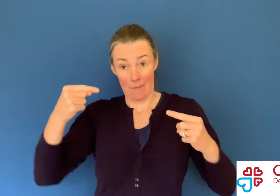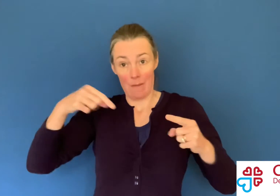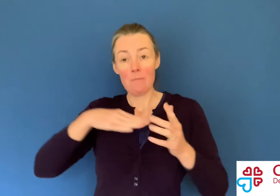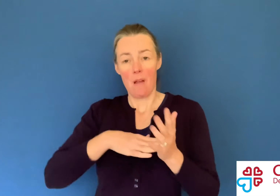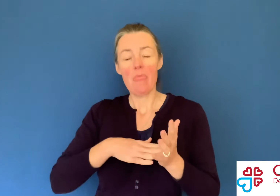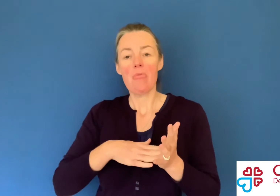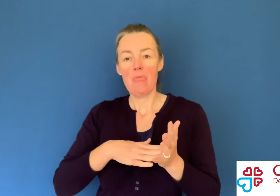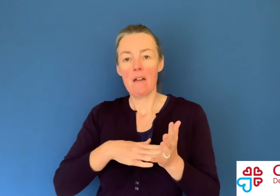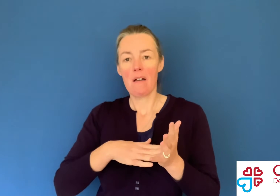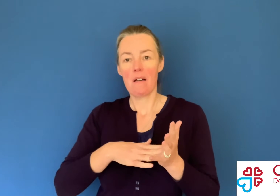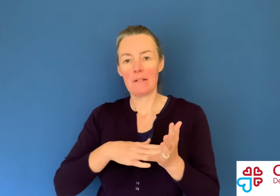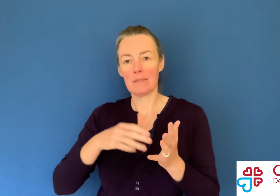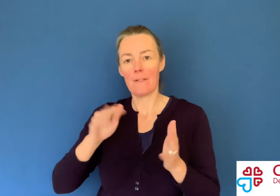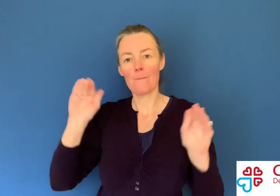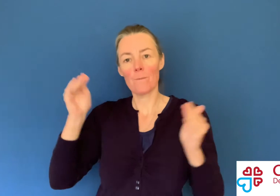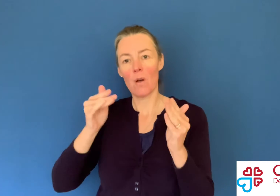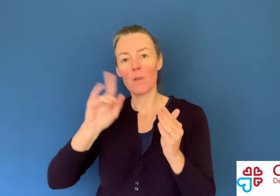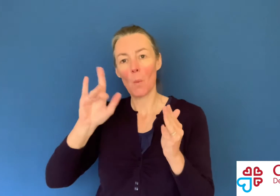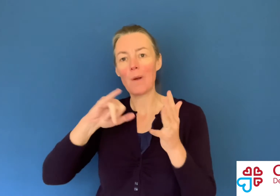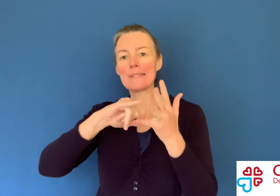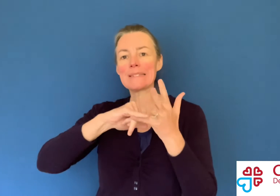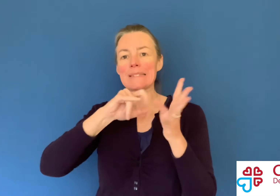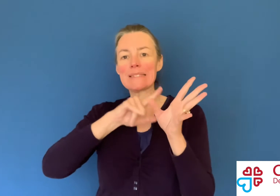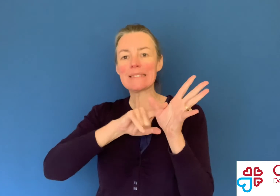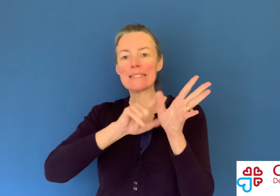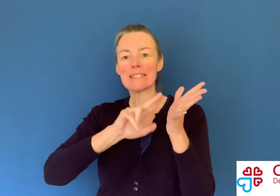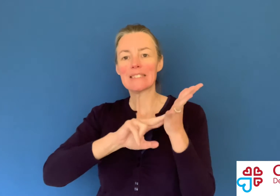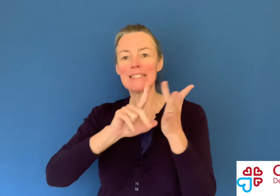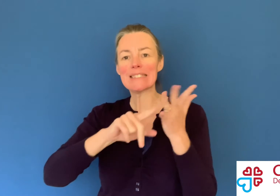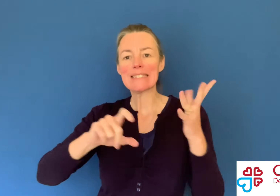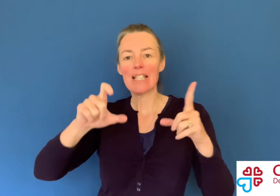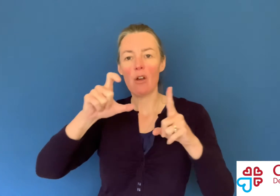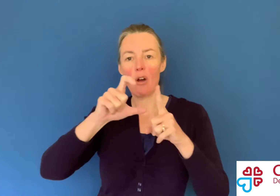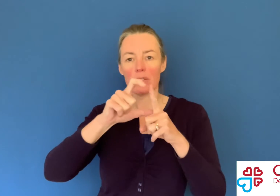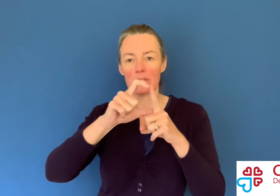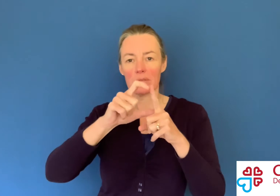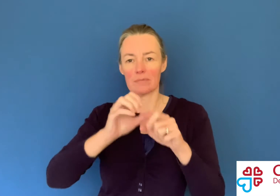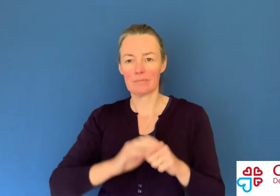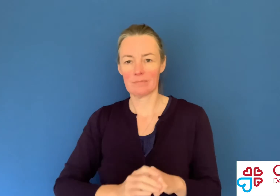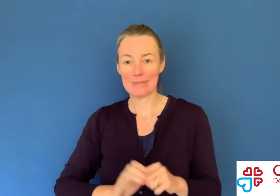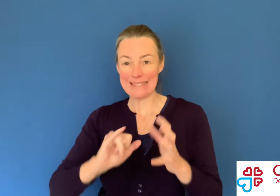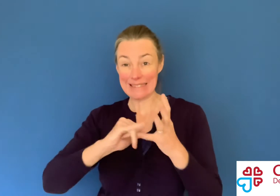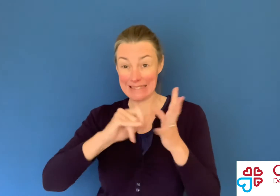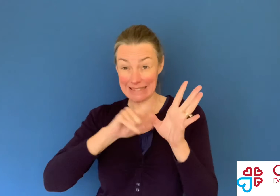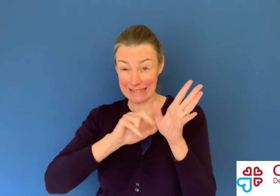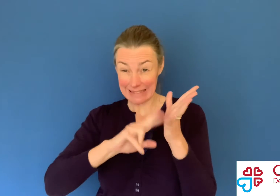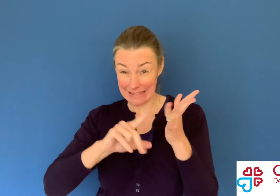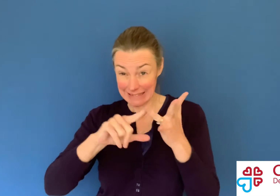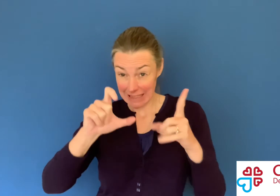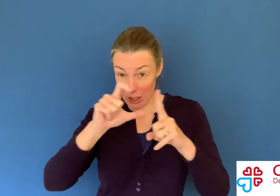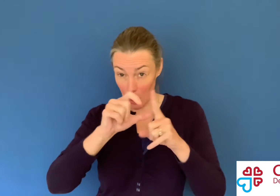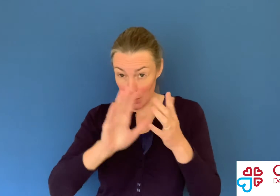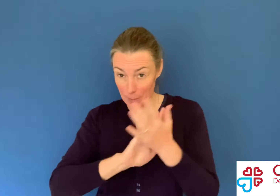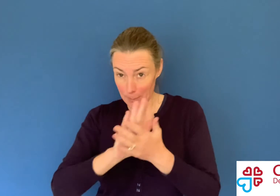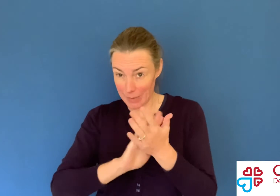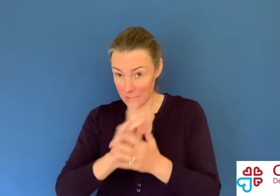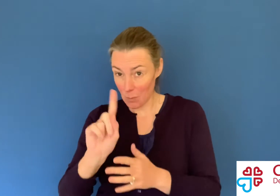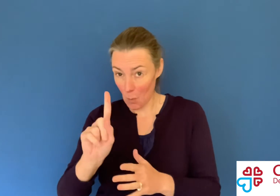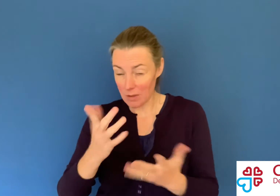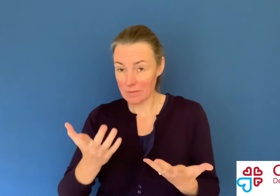So the topic this month's a bit different. We're going to be focusing on synod. Now, synod, what is that? What does